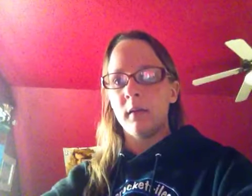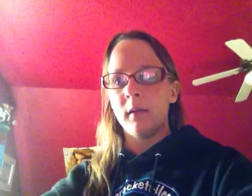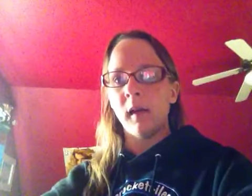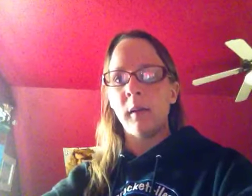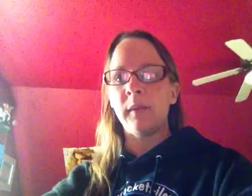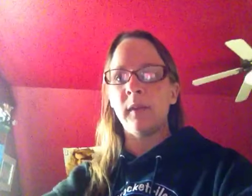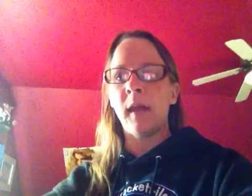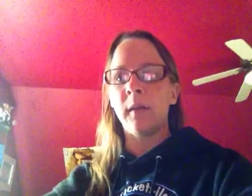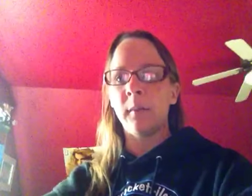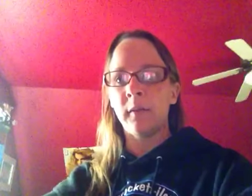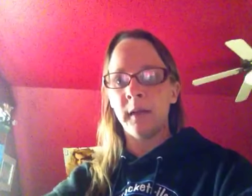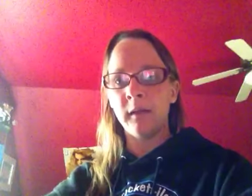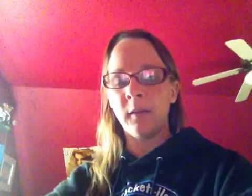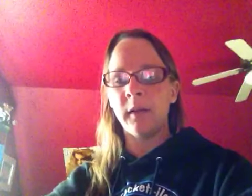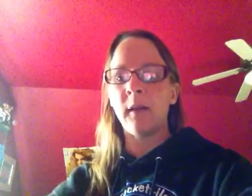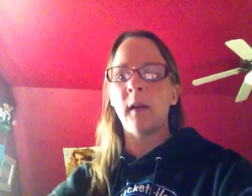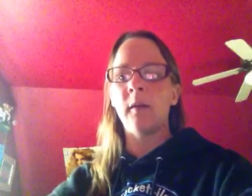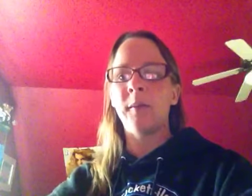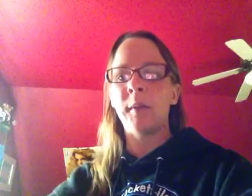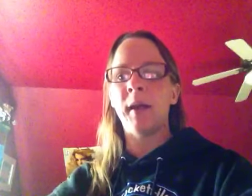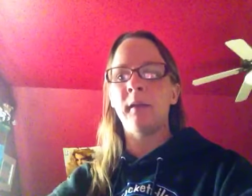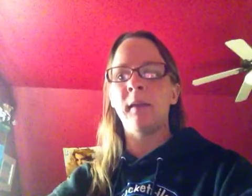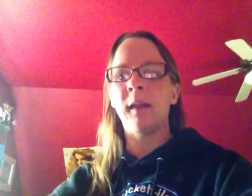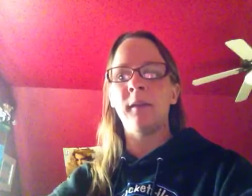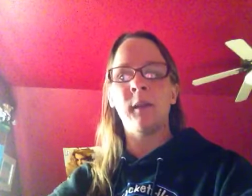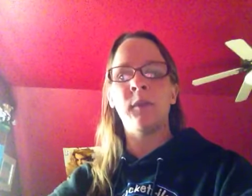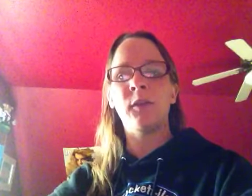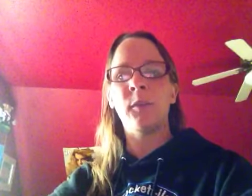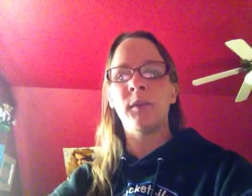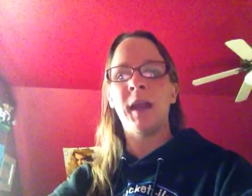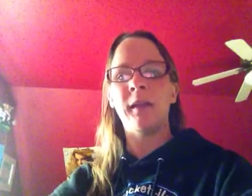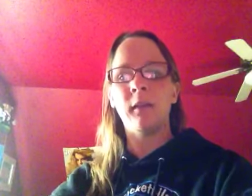oh so yeah the employees that work at Color My Mind seem super nice